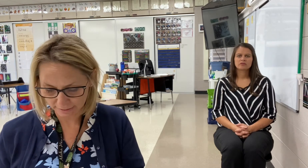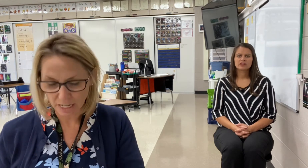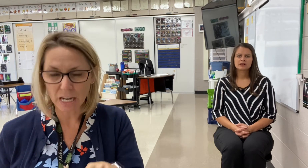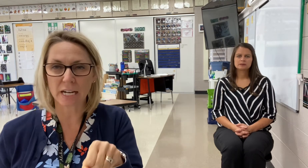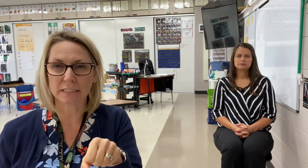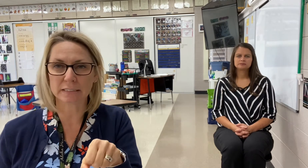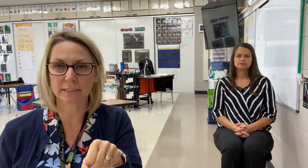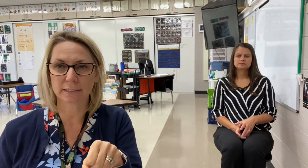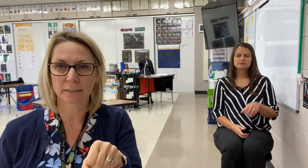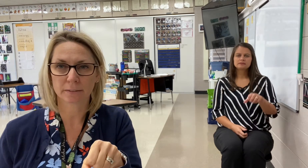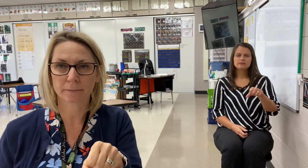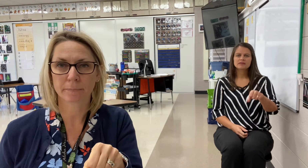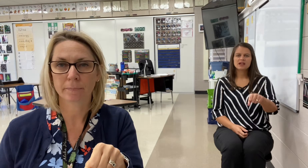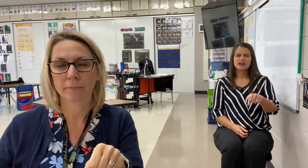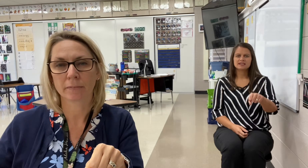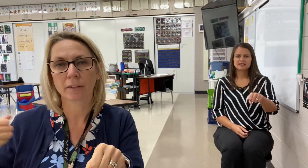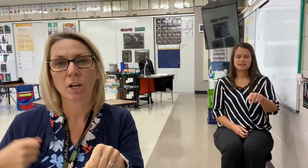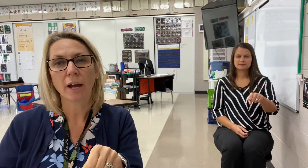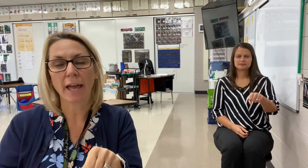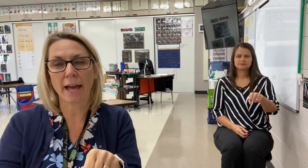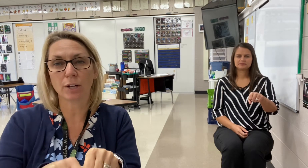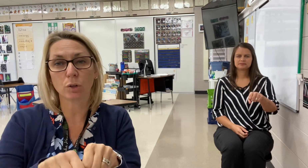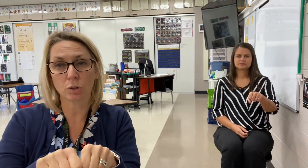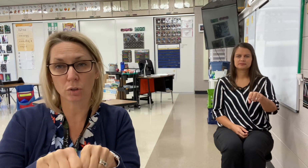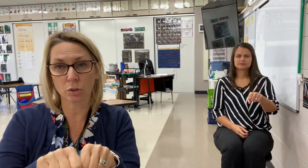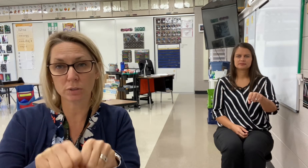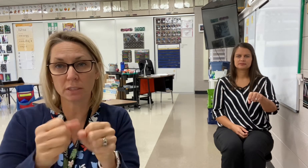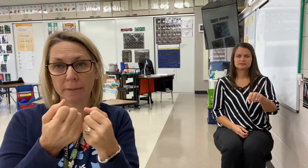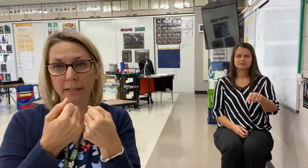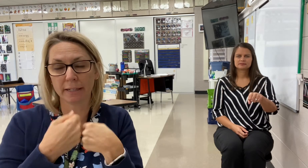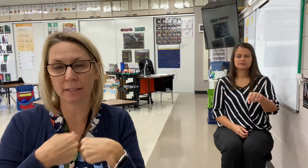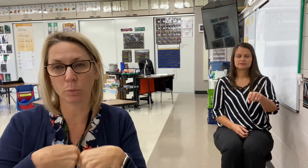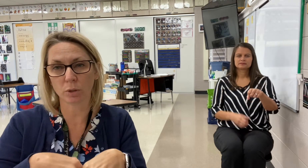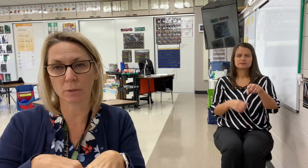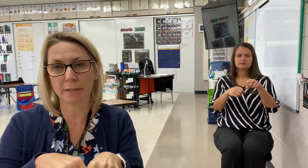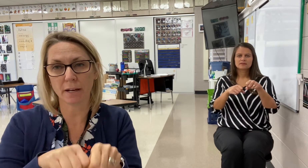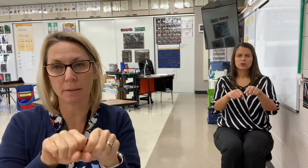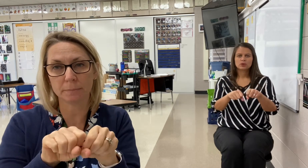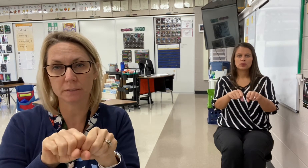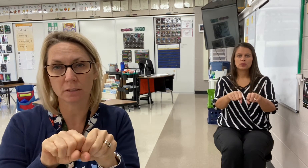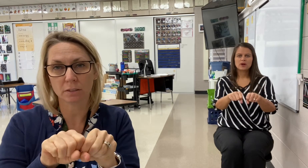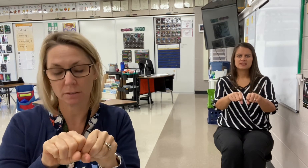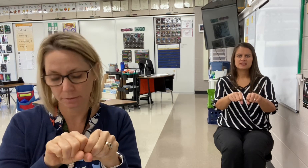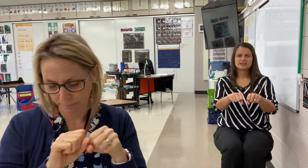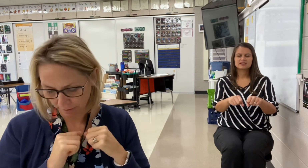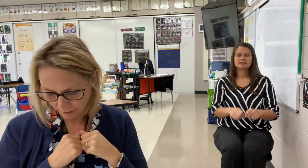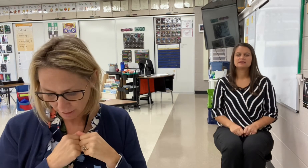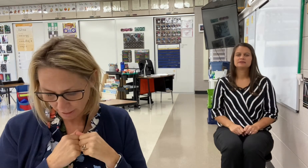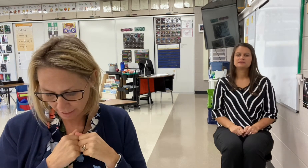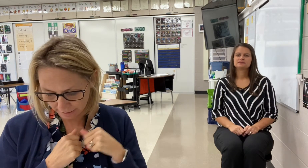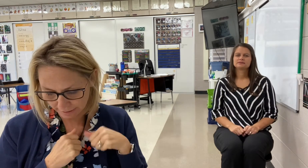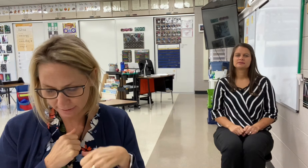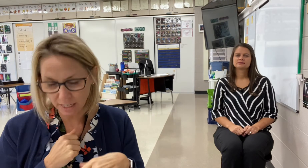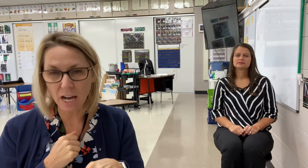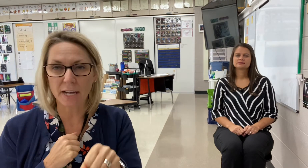ut. Ut. Add ur to the beginning and the word becomes rut. Ending is ut.